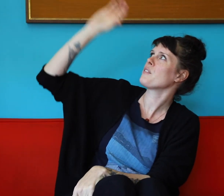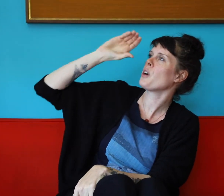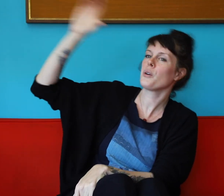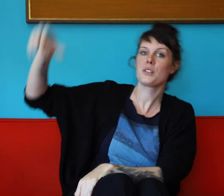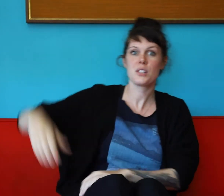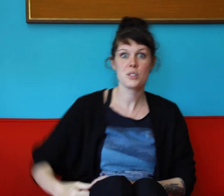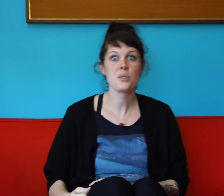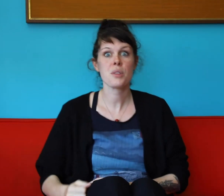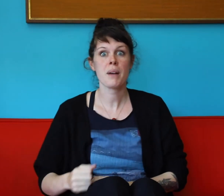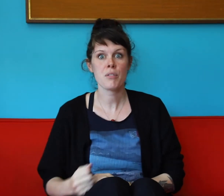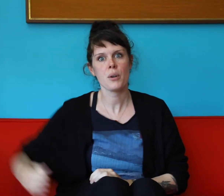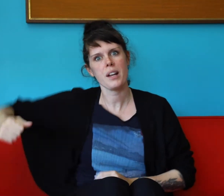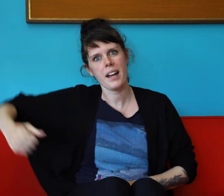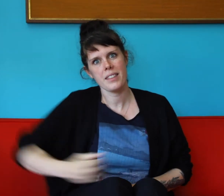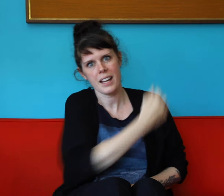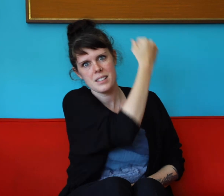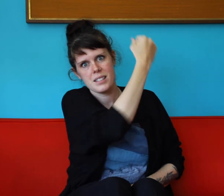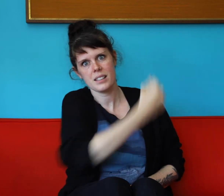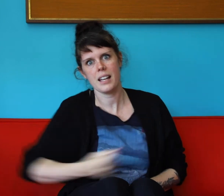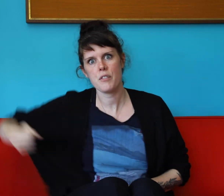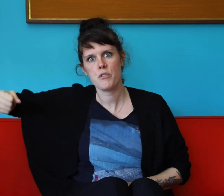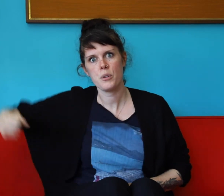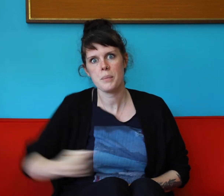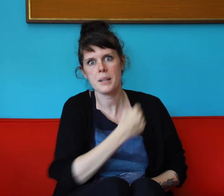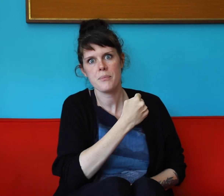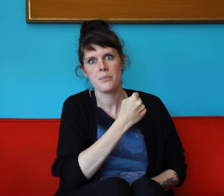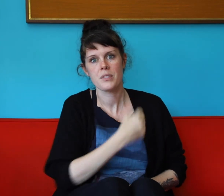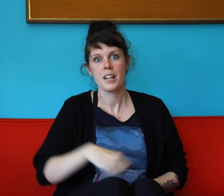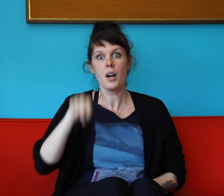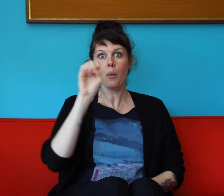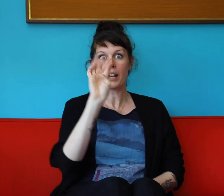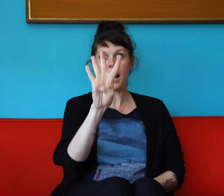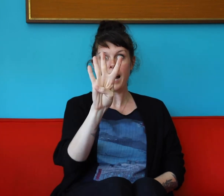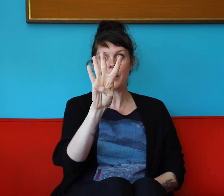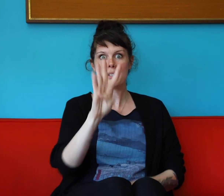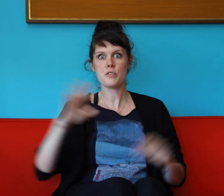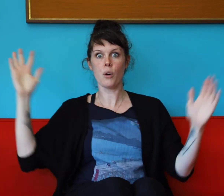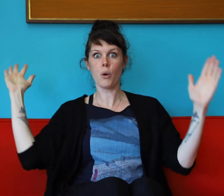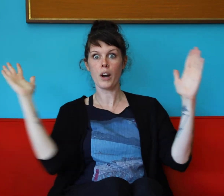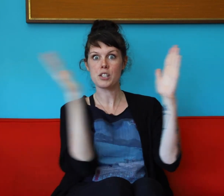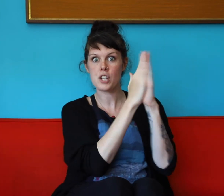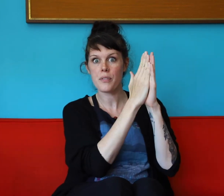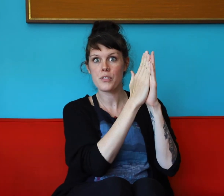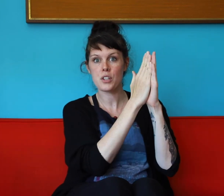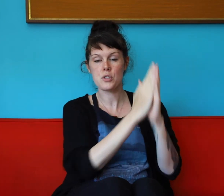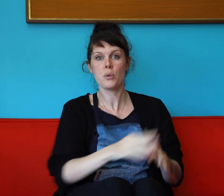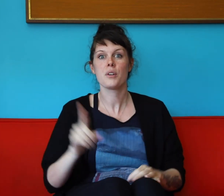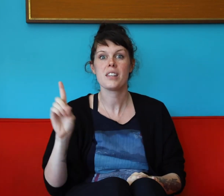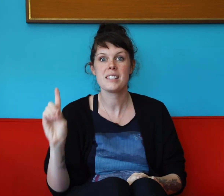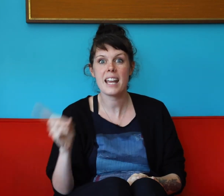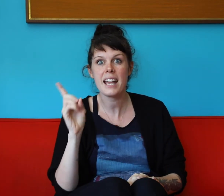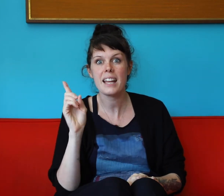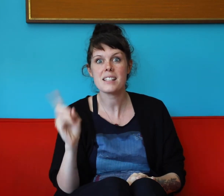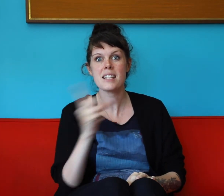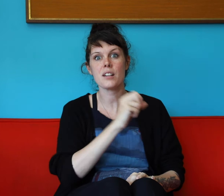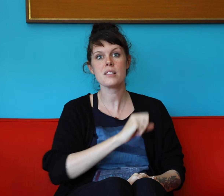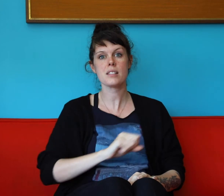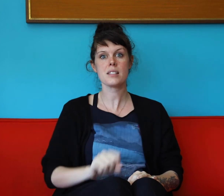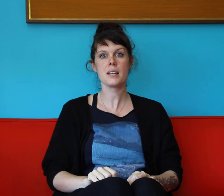of Coke to soothe my throat and that's the life for me. When I was four, I shut the door the day I sailed to sea.